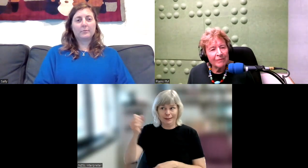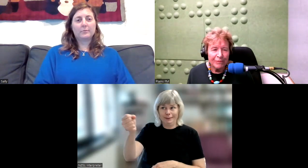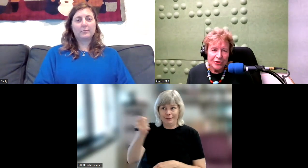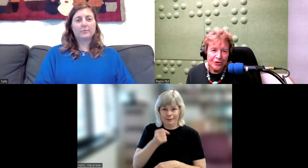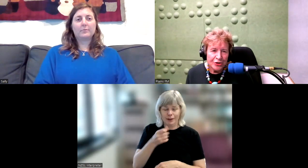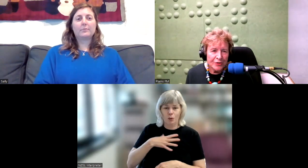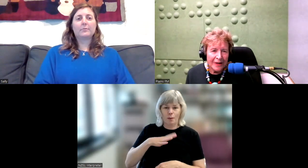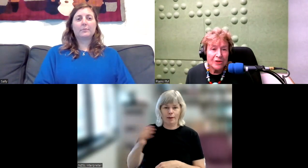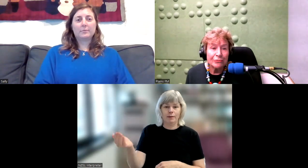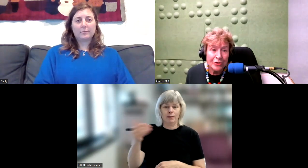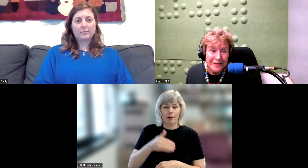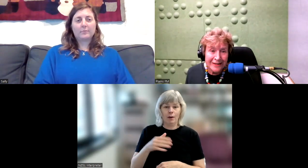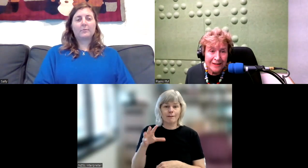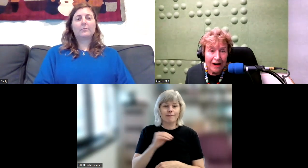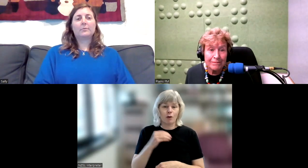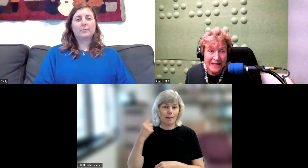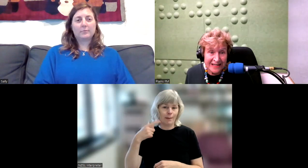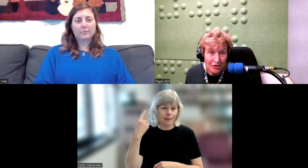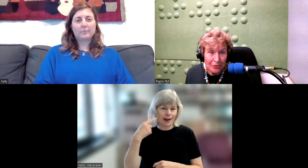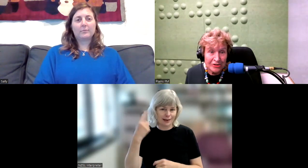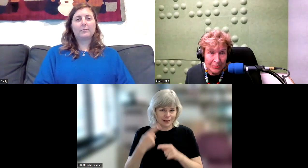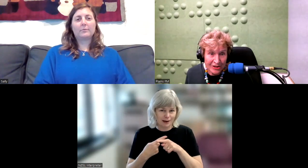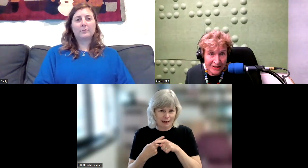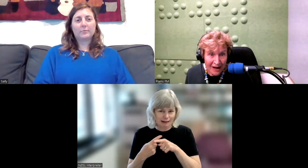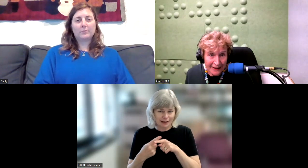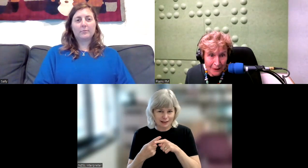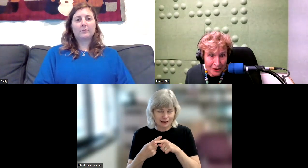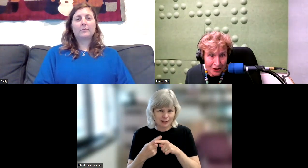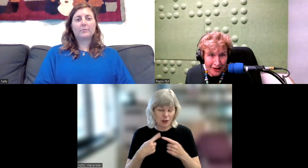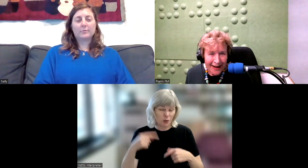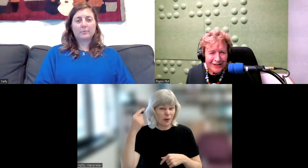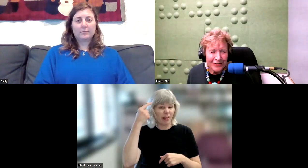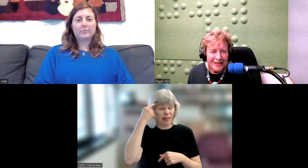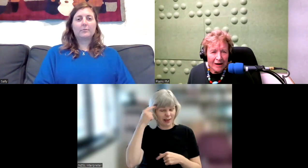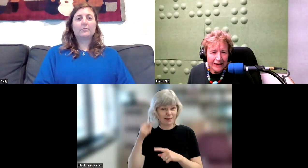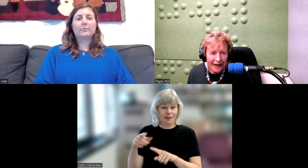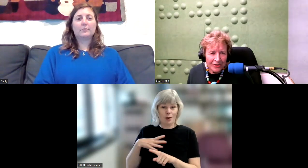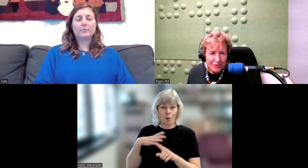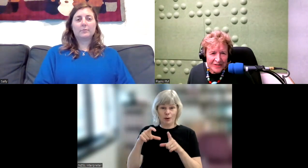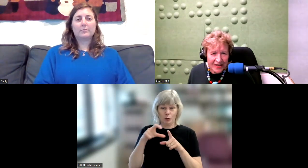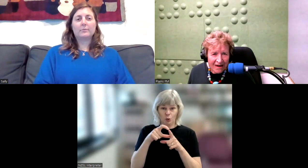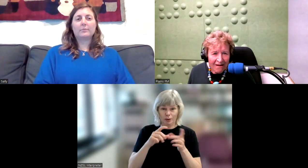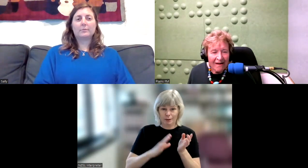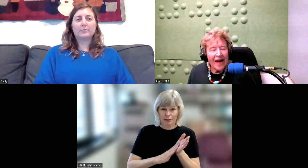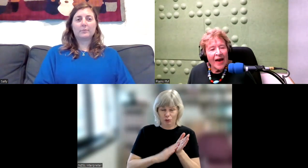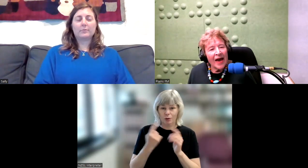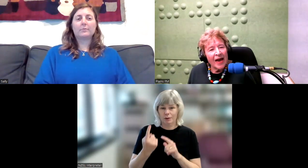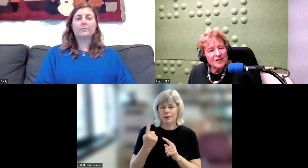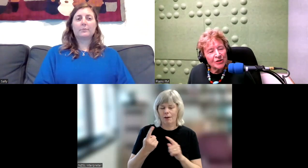have introduced some of the rudiments of BSL, which is British Sign Language. So the sign language was there. As the